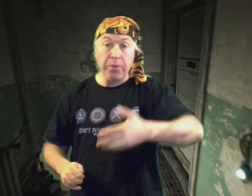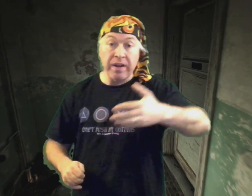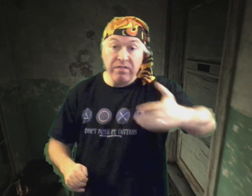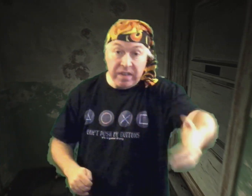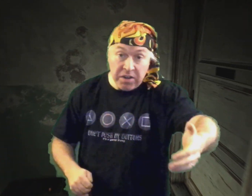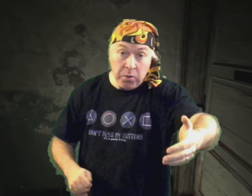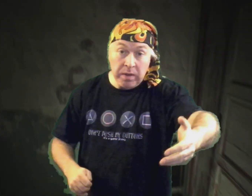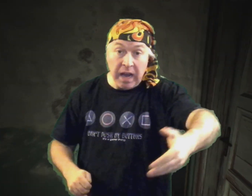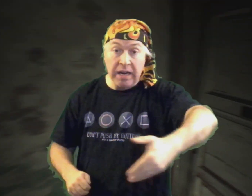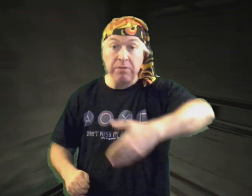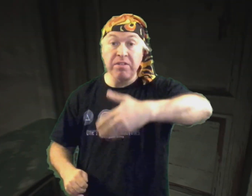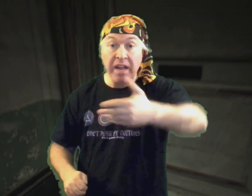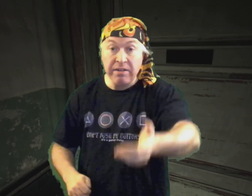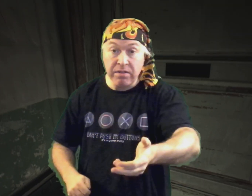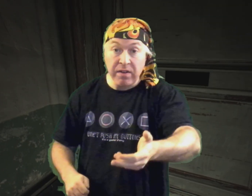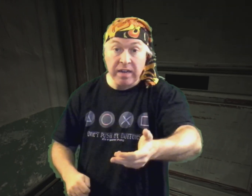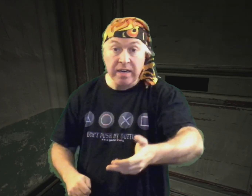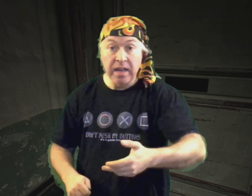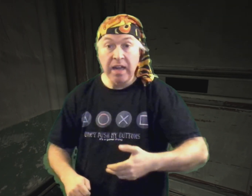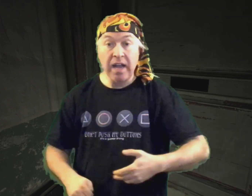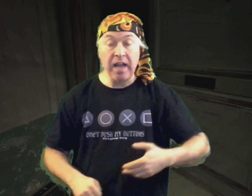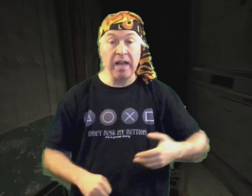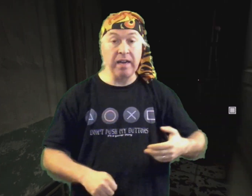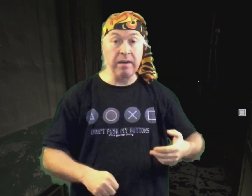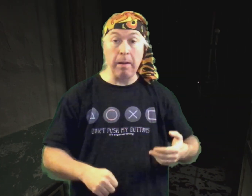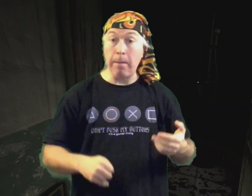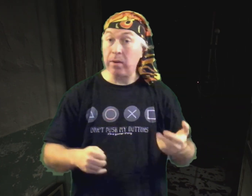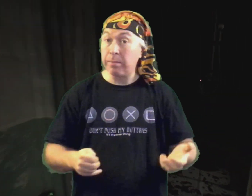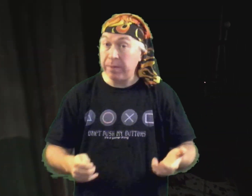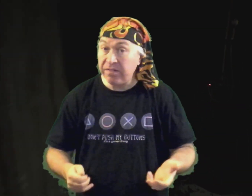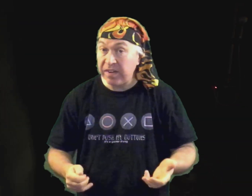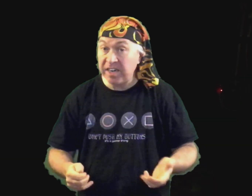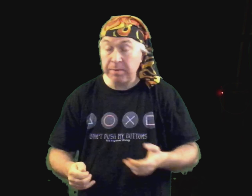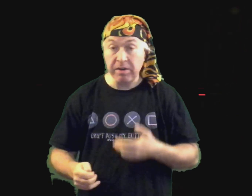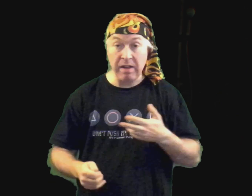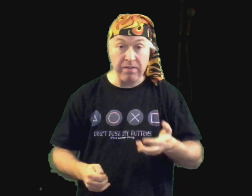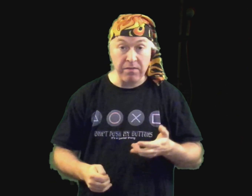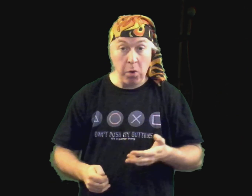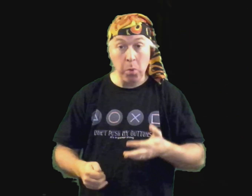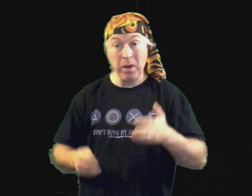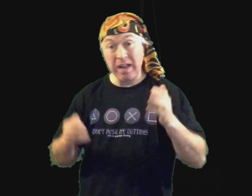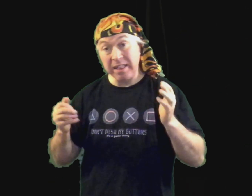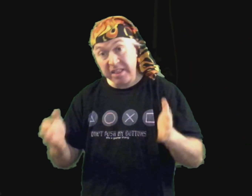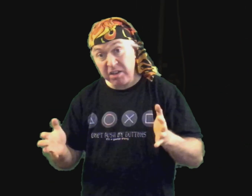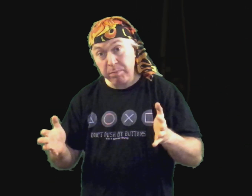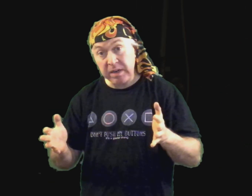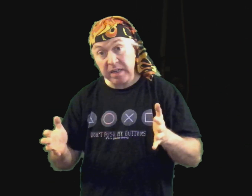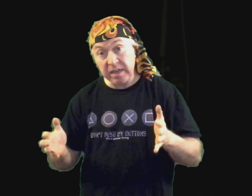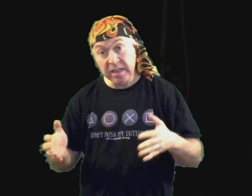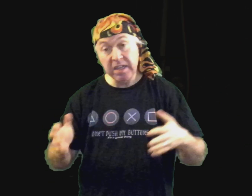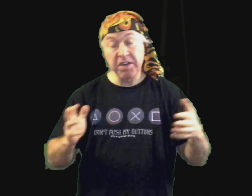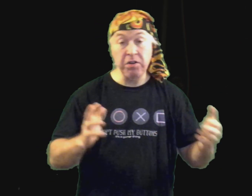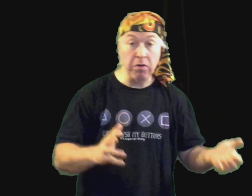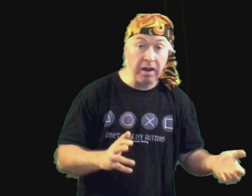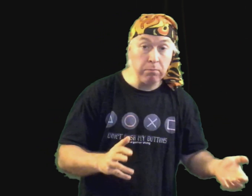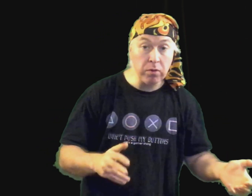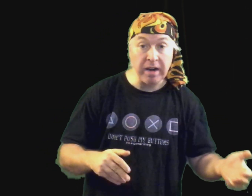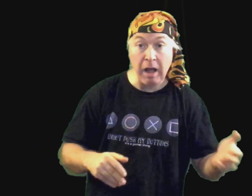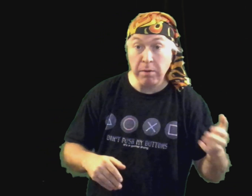anything into it and it will die on the vine. And one of the big things about Grand Theft Auto at this period is the online mode and how much